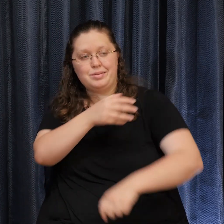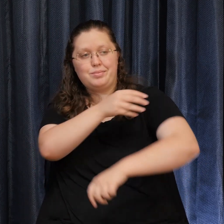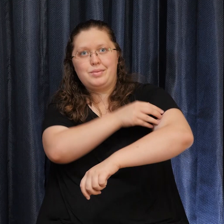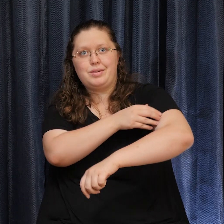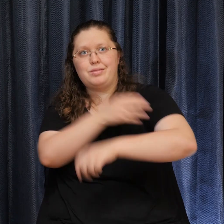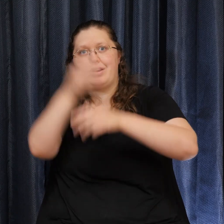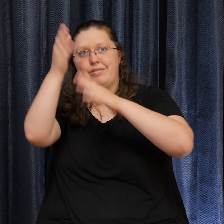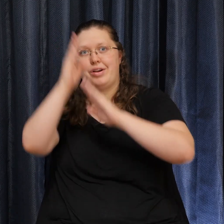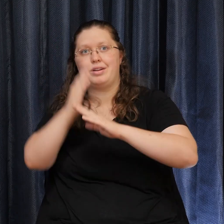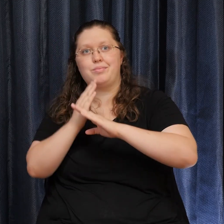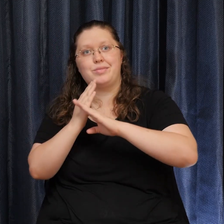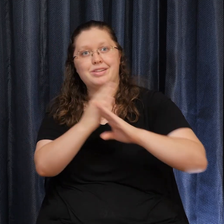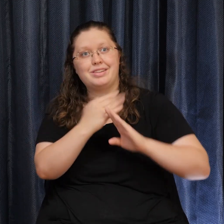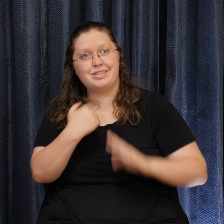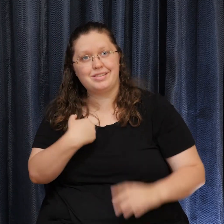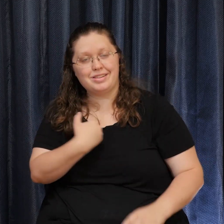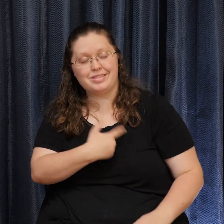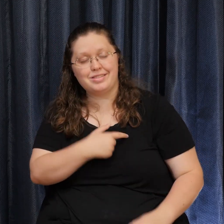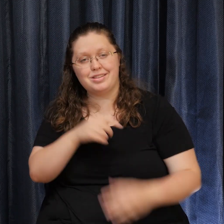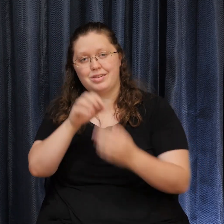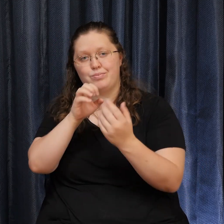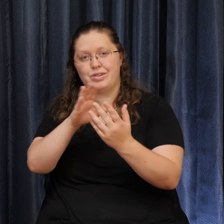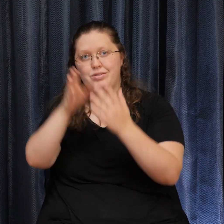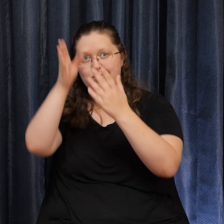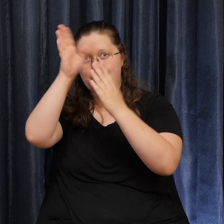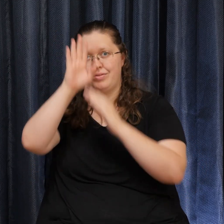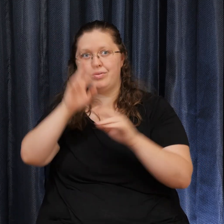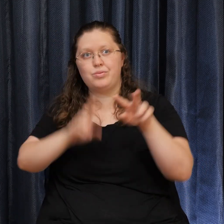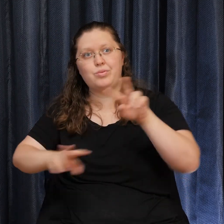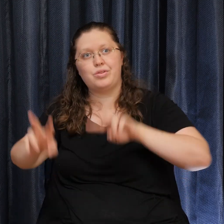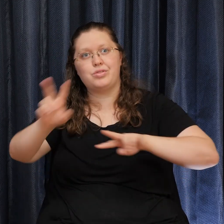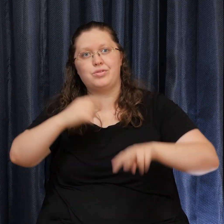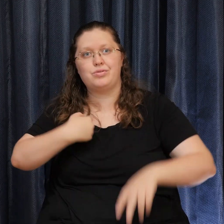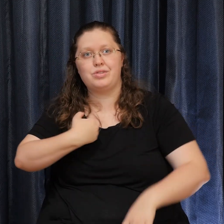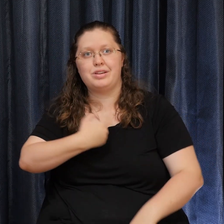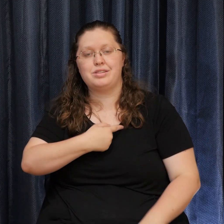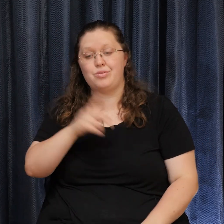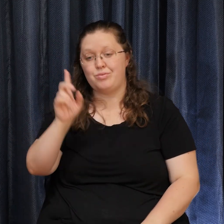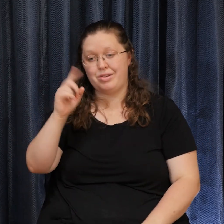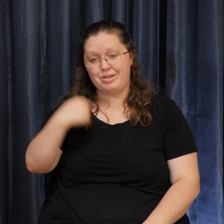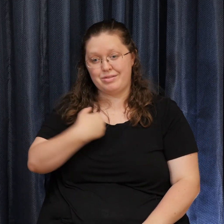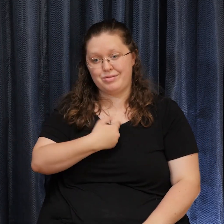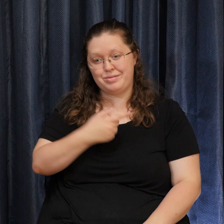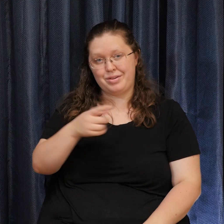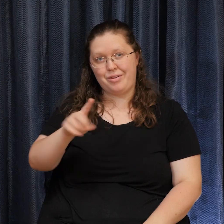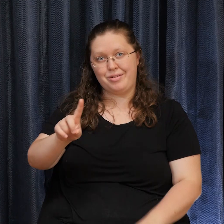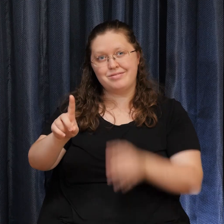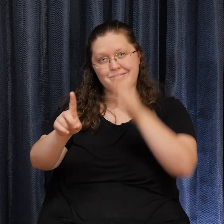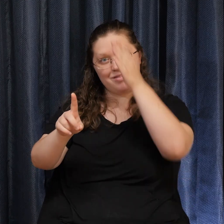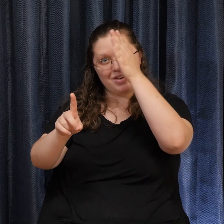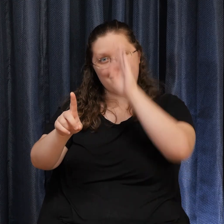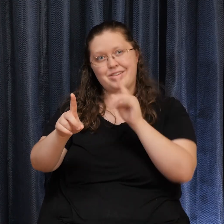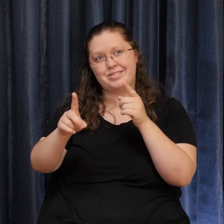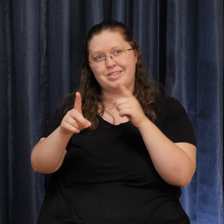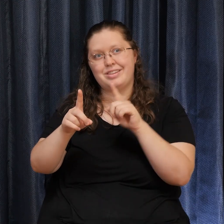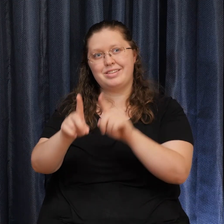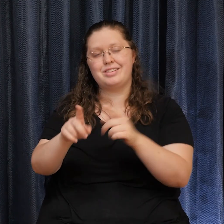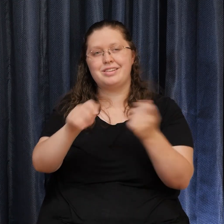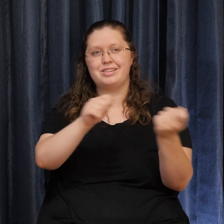Protects us The presence of God Watches over us Wherever we are God is And